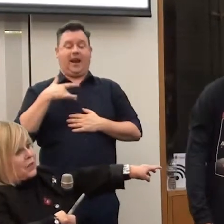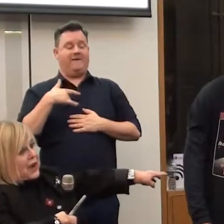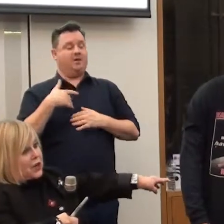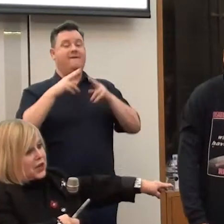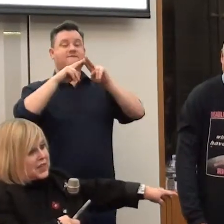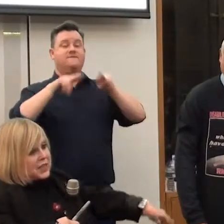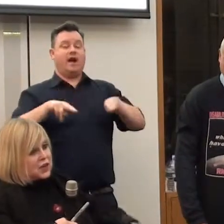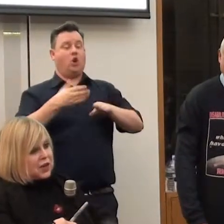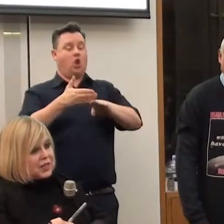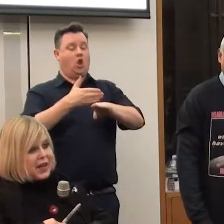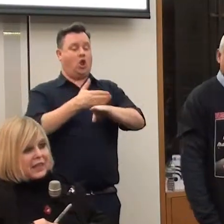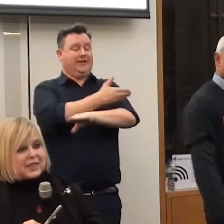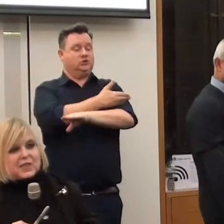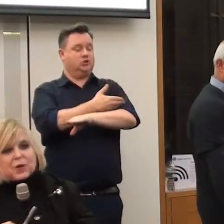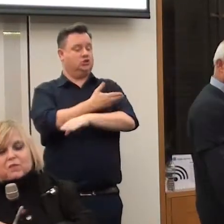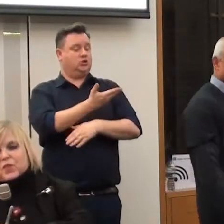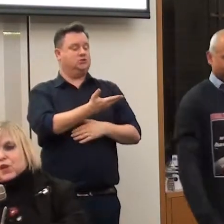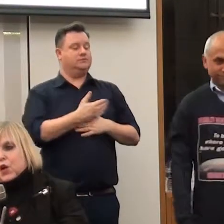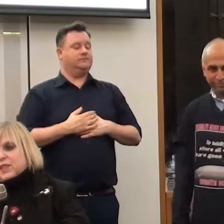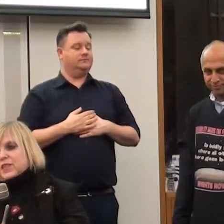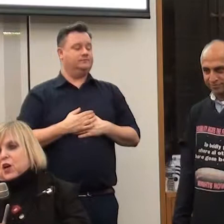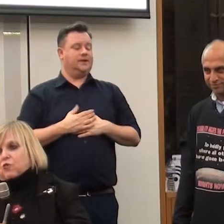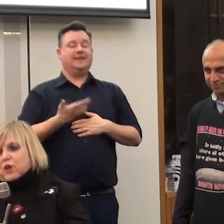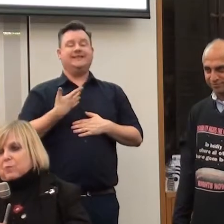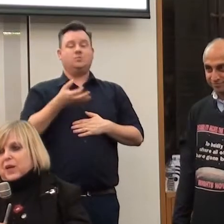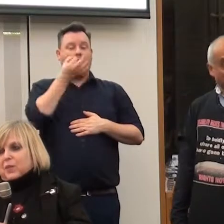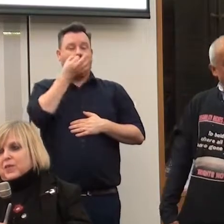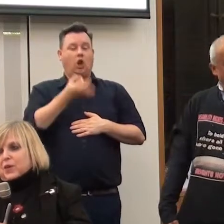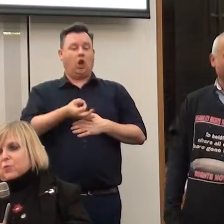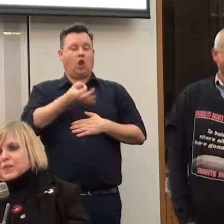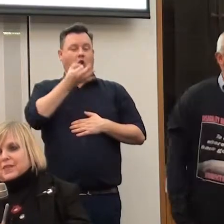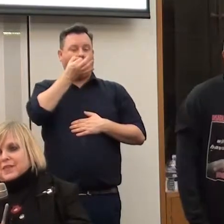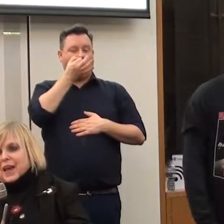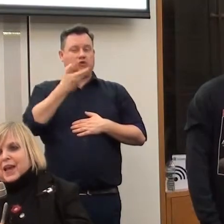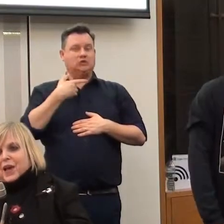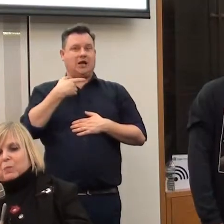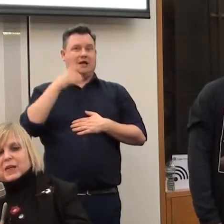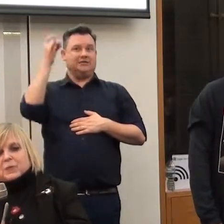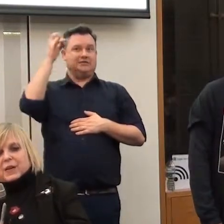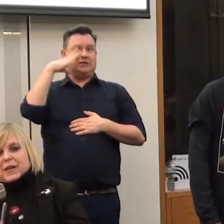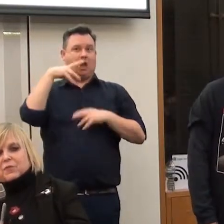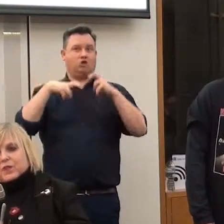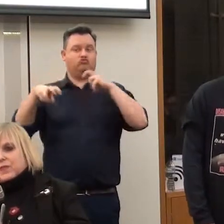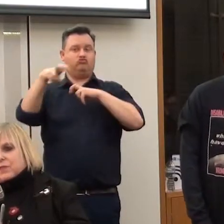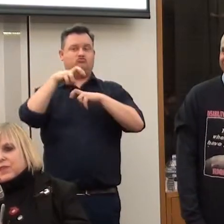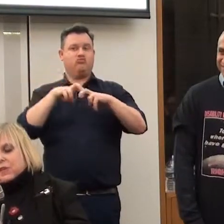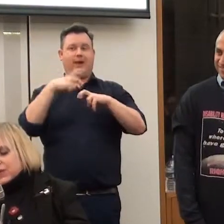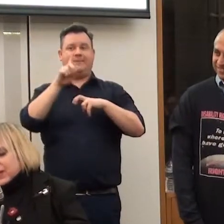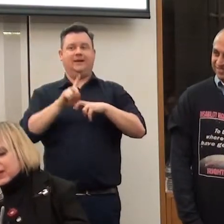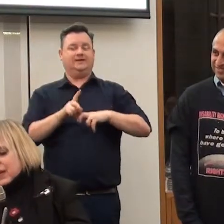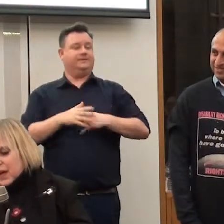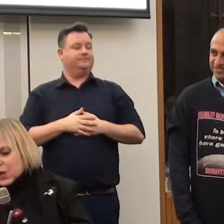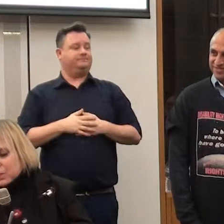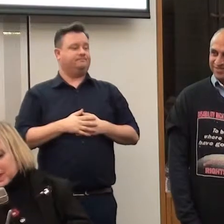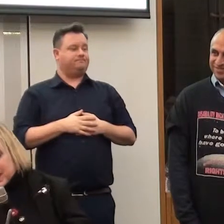this is one of our early t-shirts. This is one for the nerdy Star Trek people in the audience. Splitting fingertips and